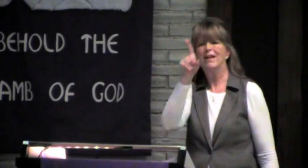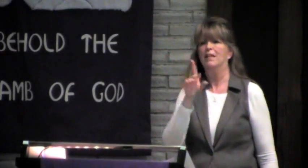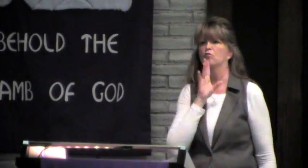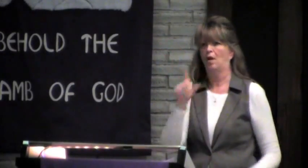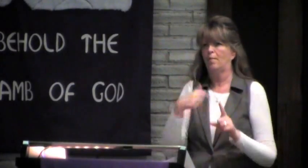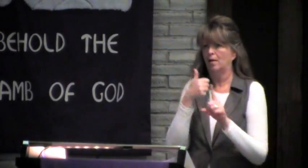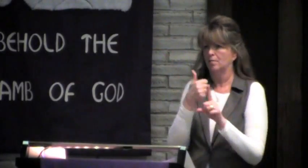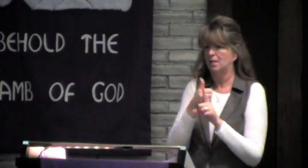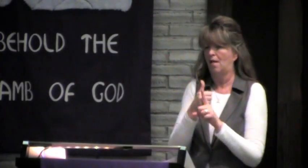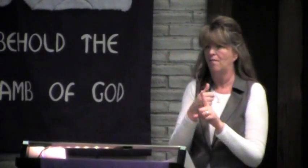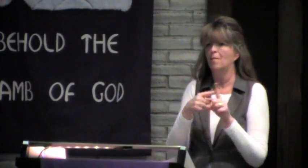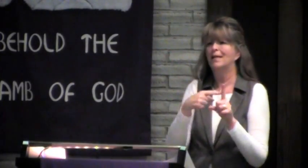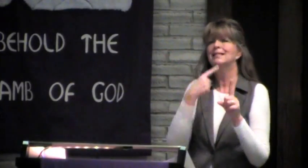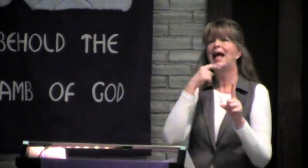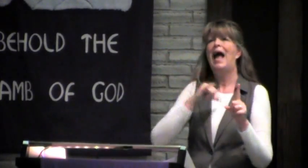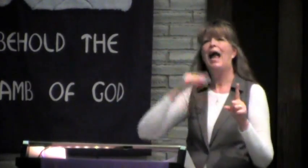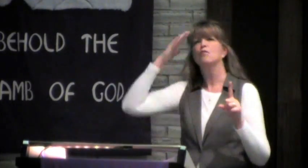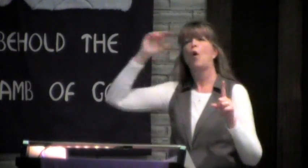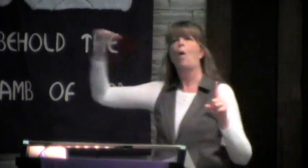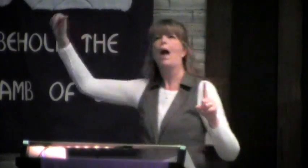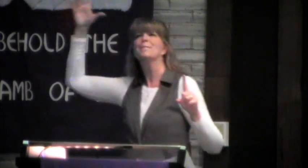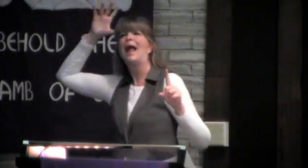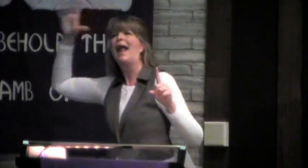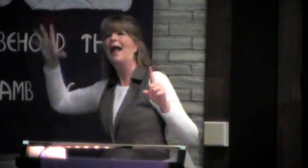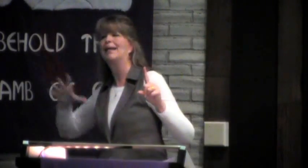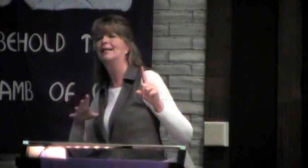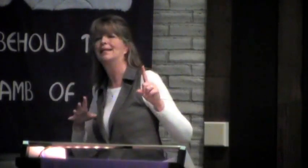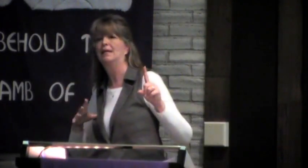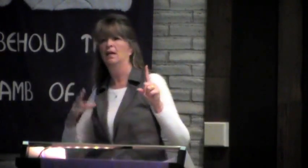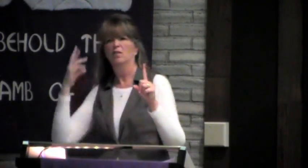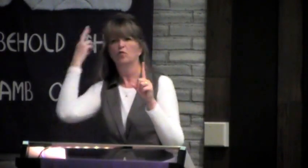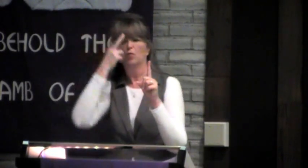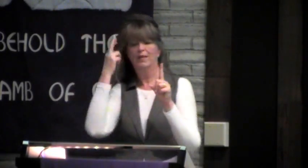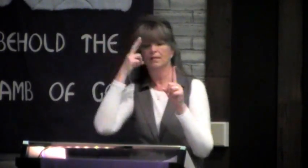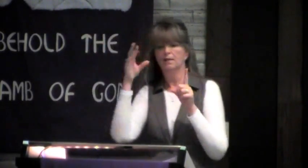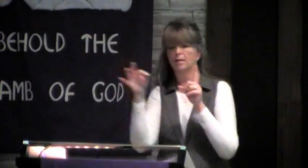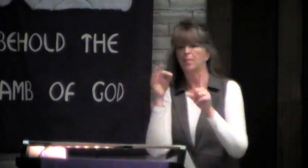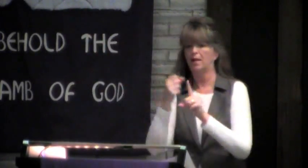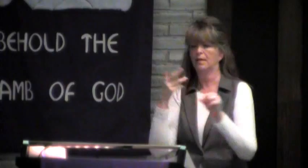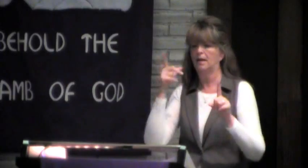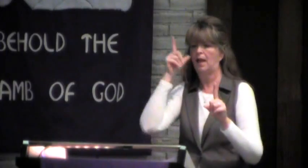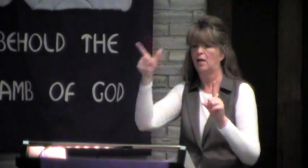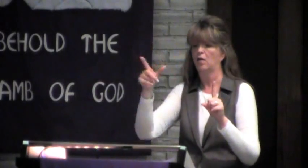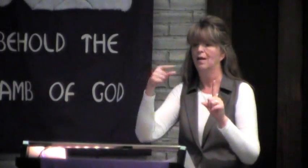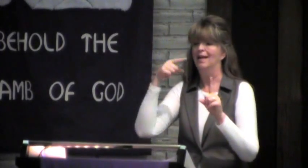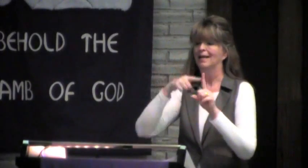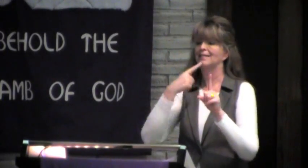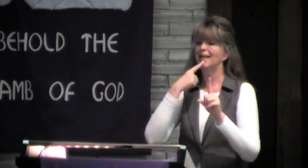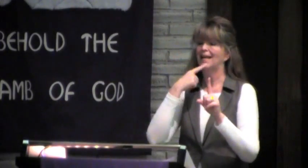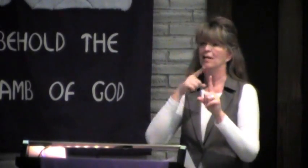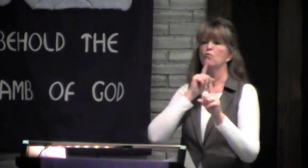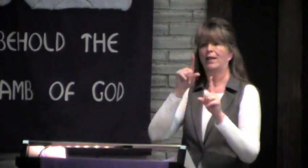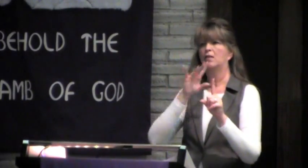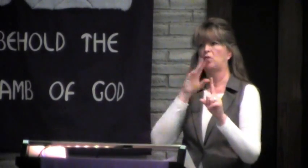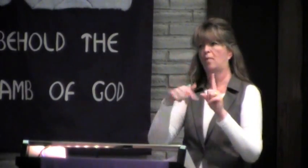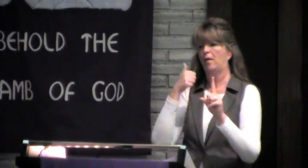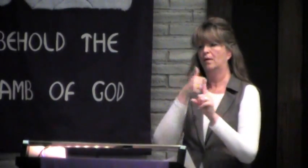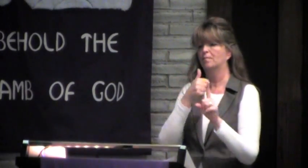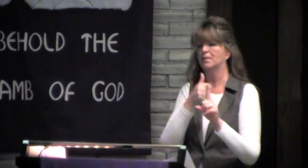disclose. So Paul is talking about himself when he says, I know a man. Let me, really,